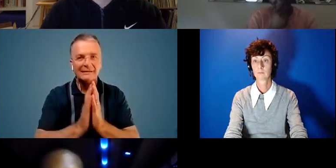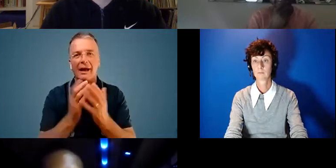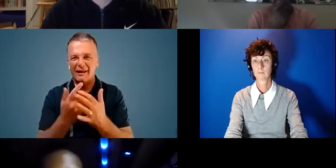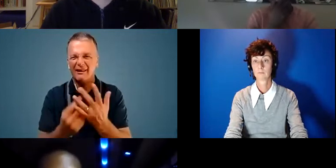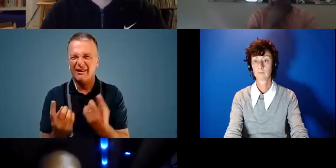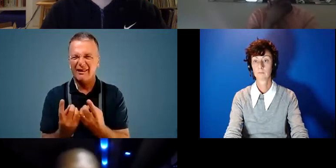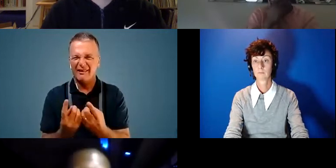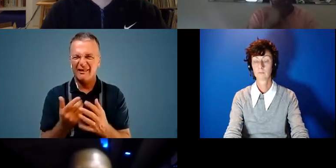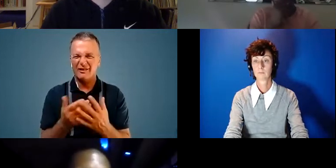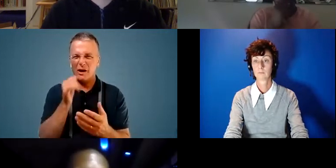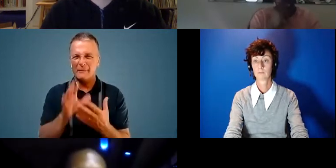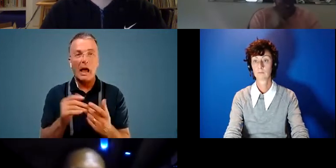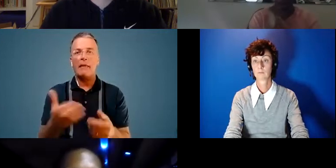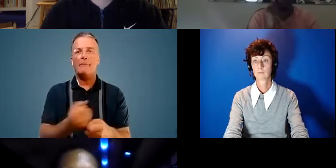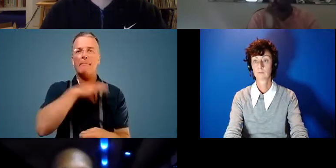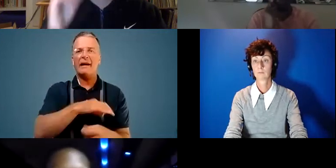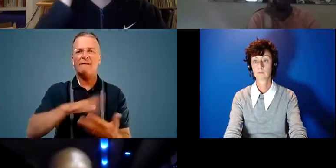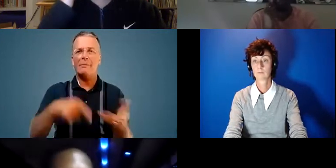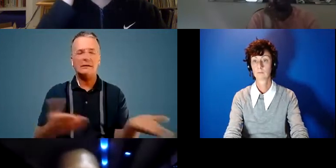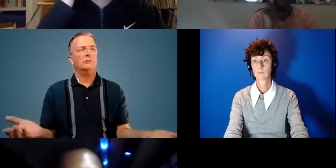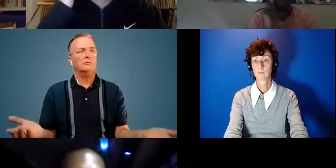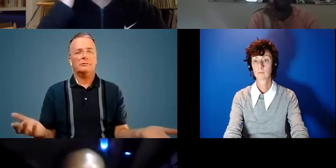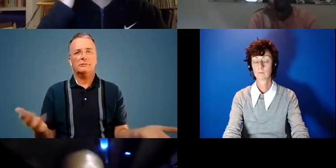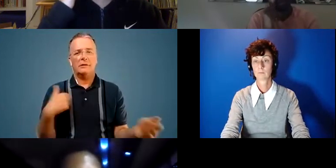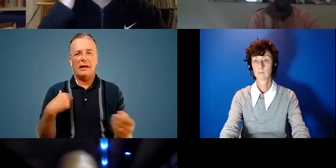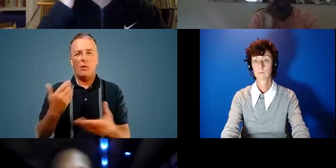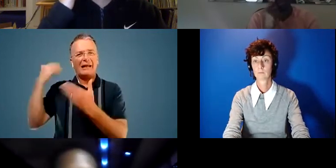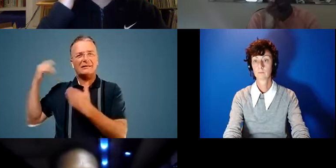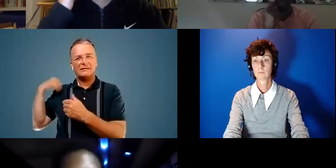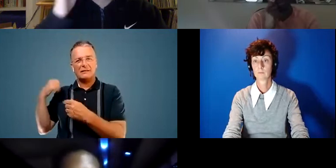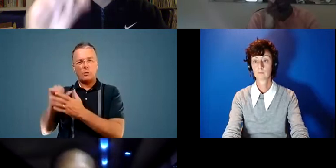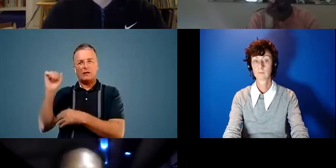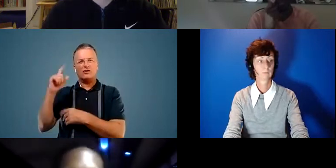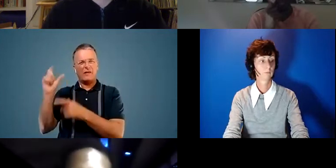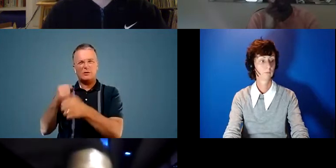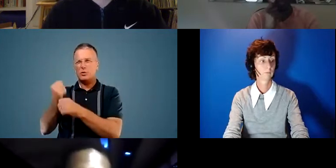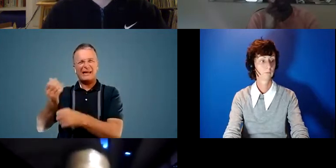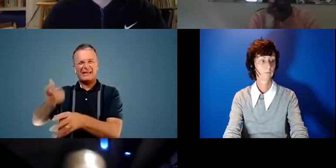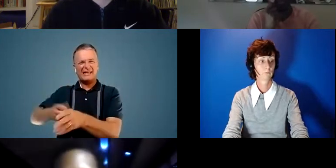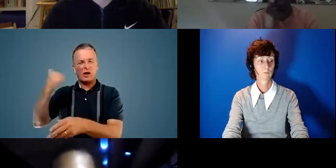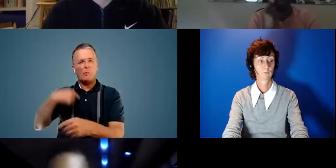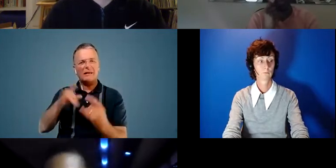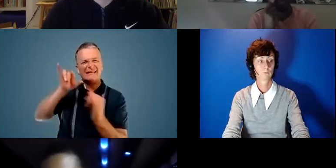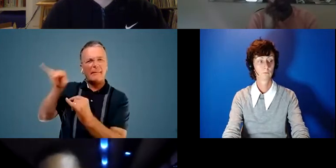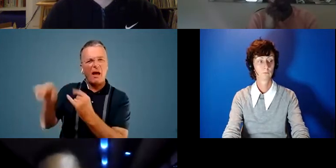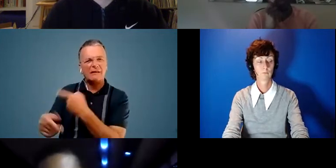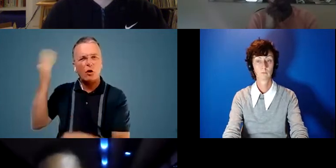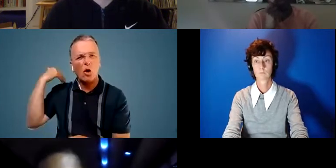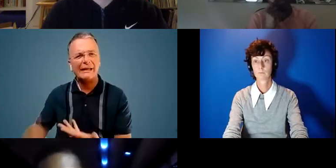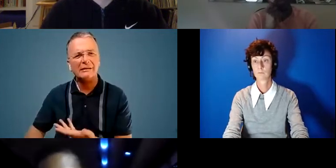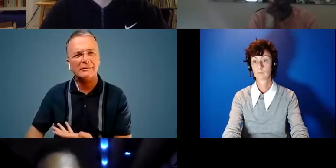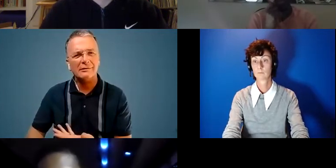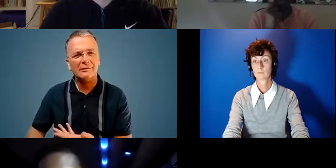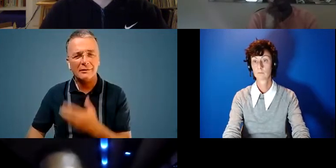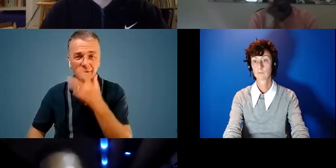like and they're making money off of it and it's like our ancestors and our culture were kind of doing this years ago they were demonized for this as well so i